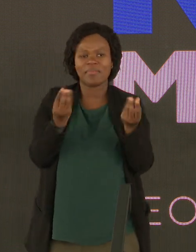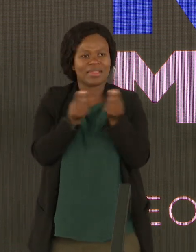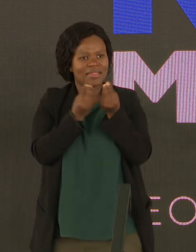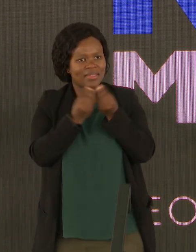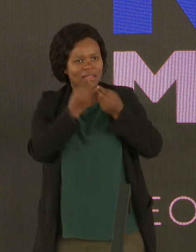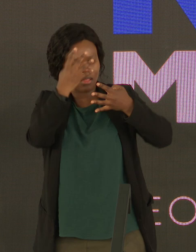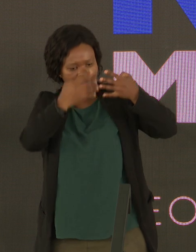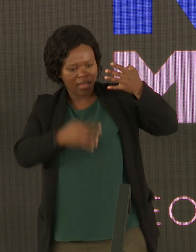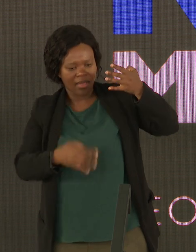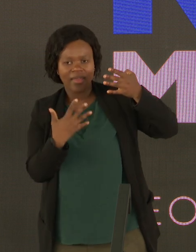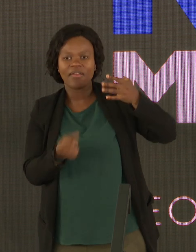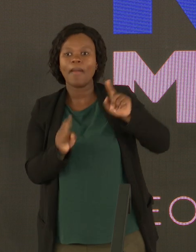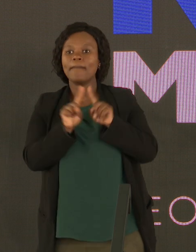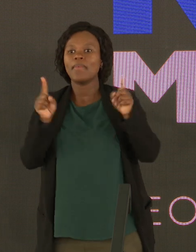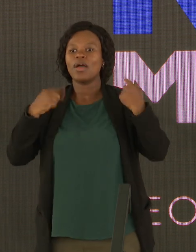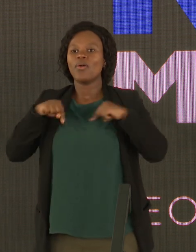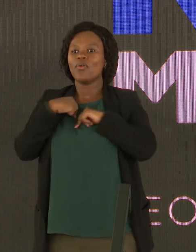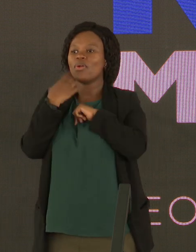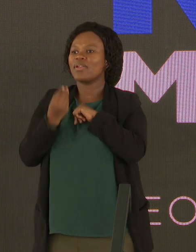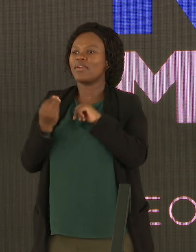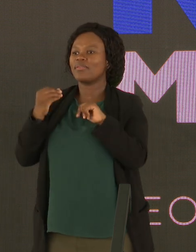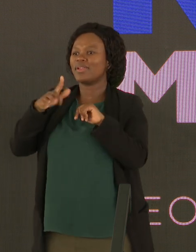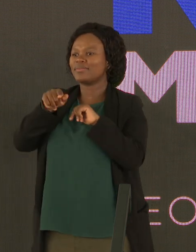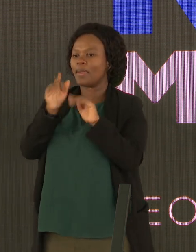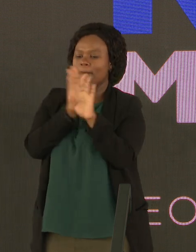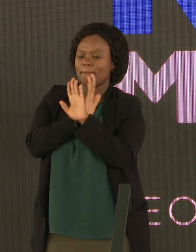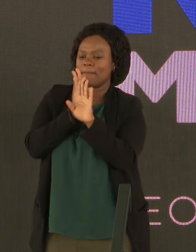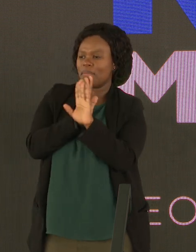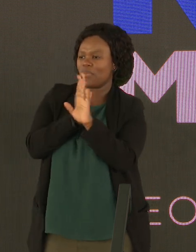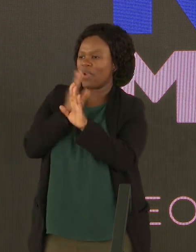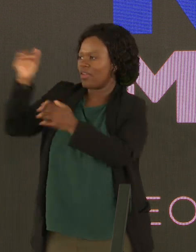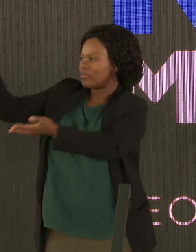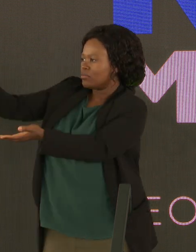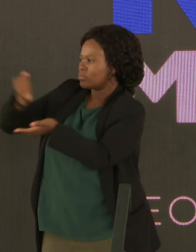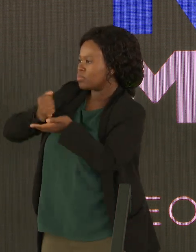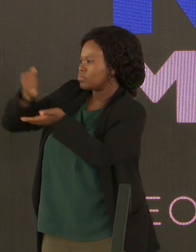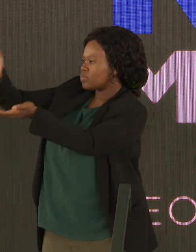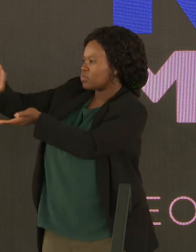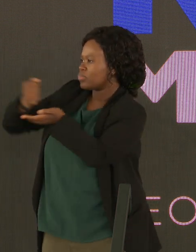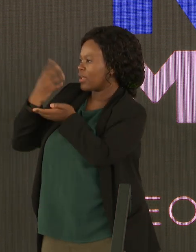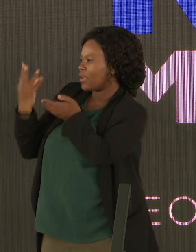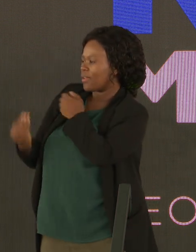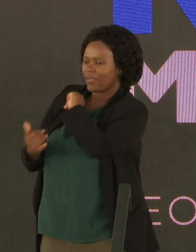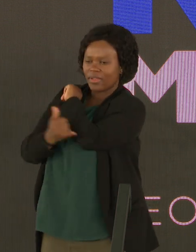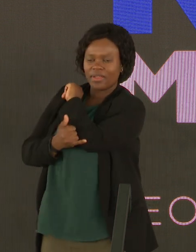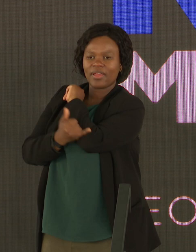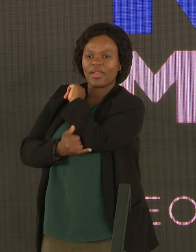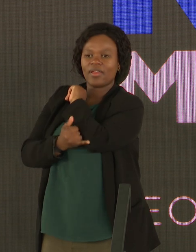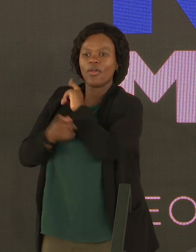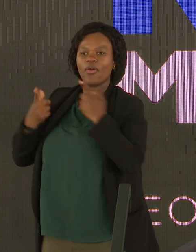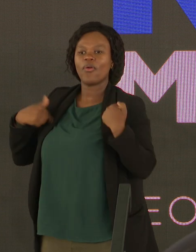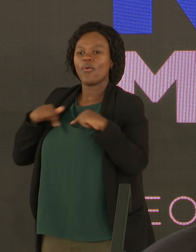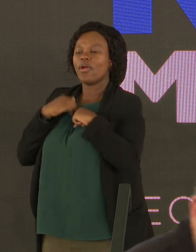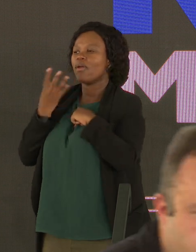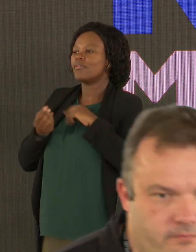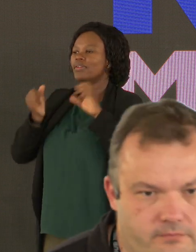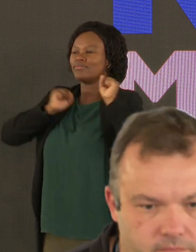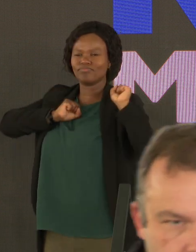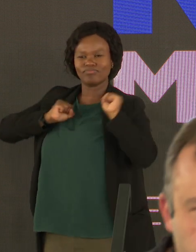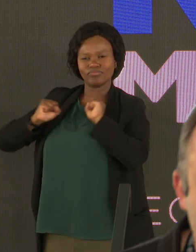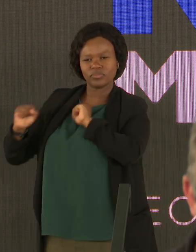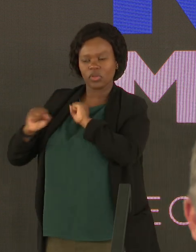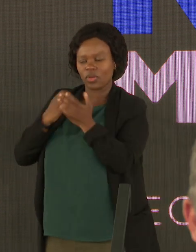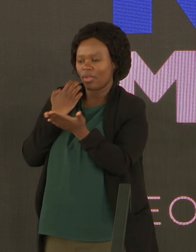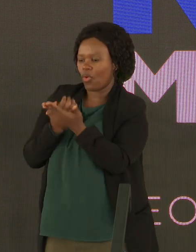we still have a lot of private investment coming into this country. And it's held by the fact that we've got a strong commodities